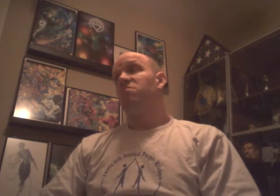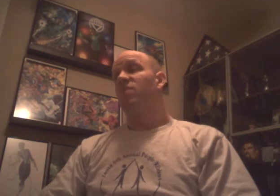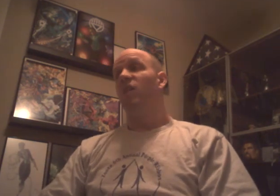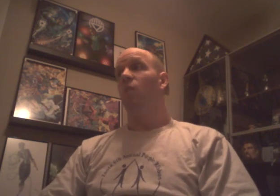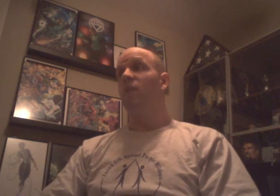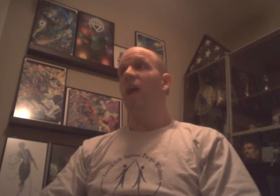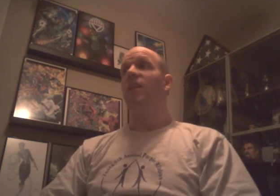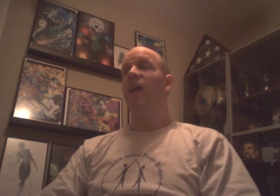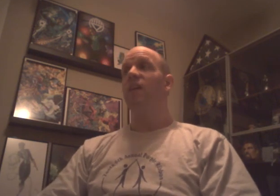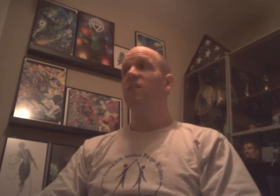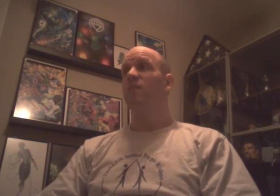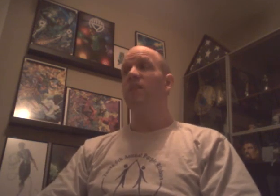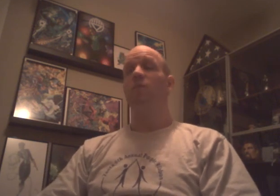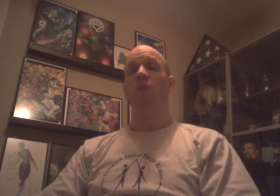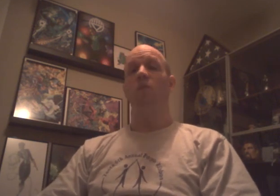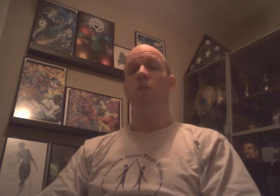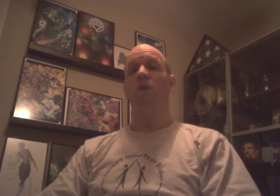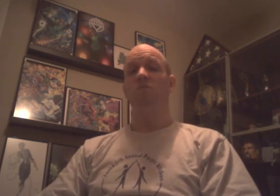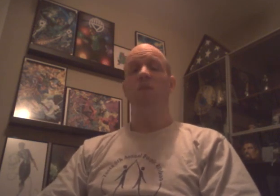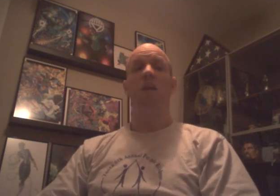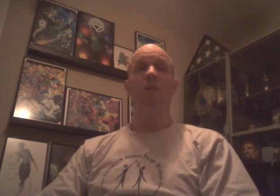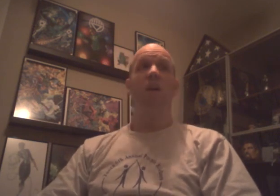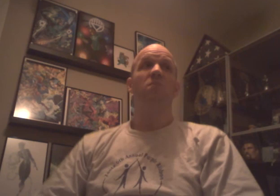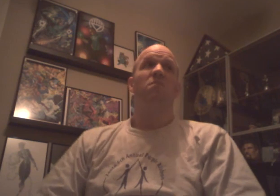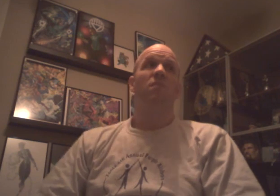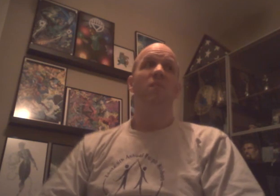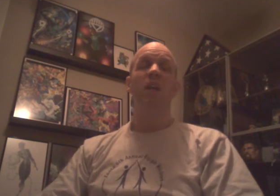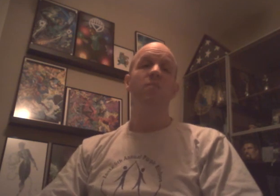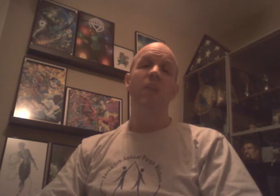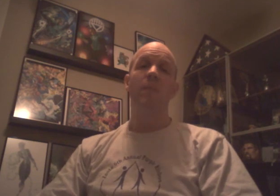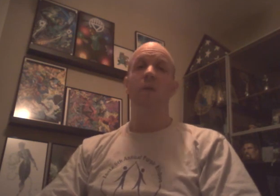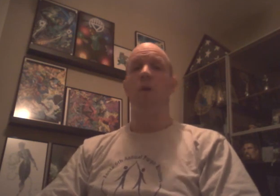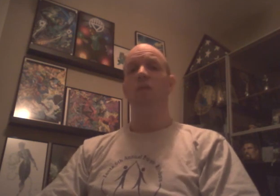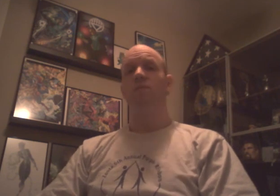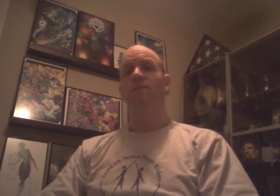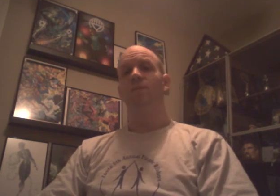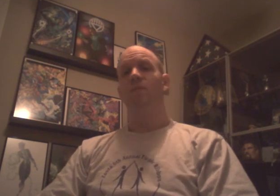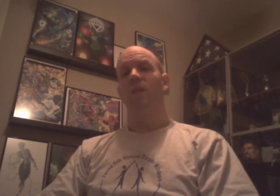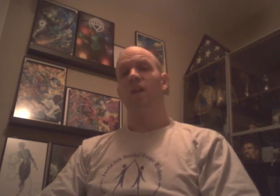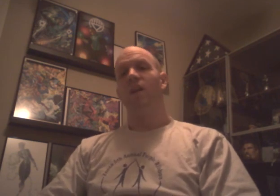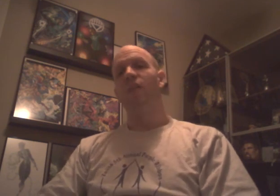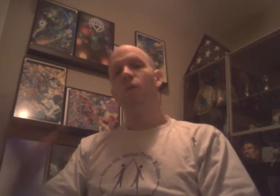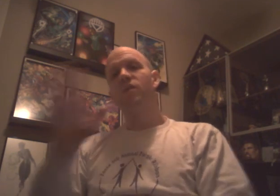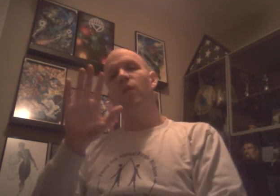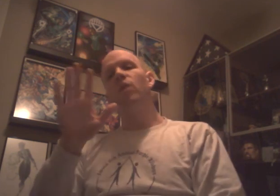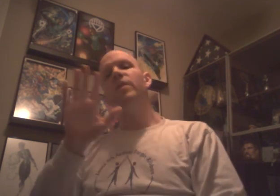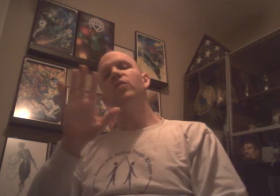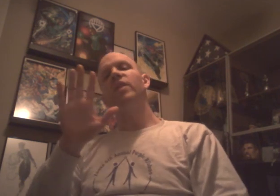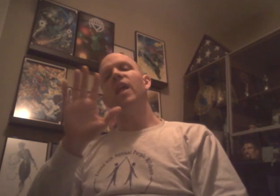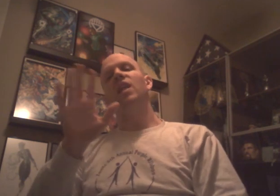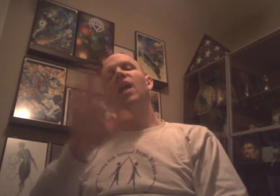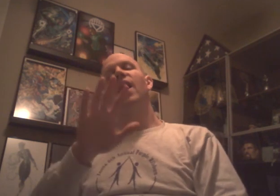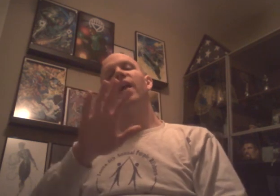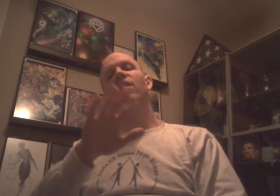You know. Beyond that. And some decent promo work. All in all. Eh. Not a bad Raw. So. Now of course. They will be doing a live.